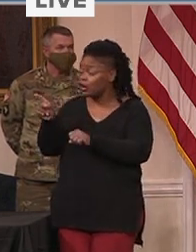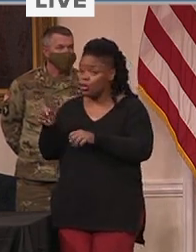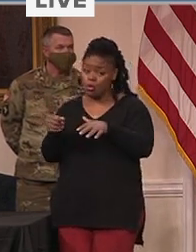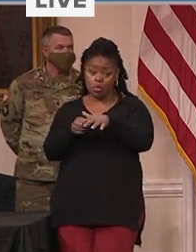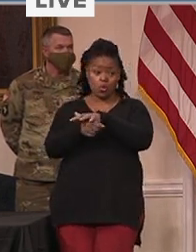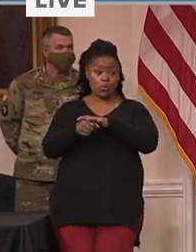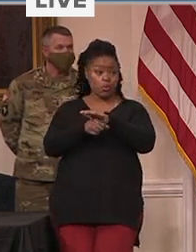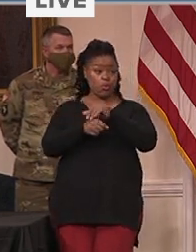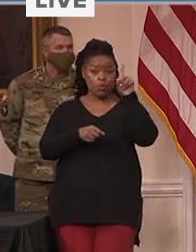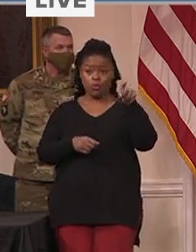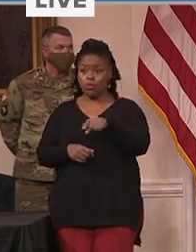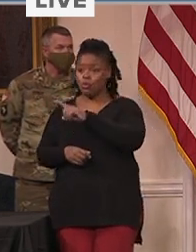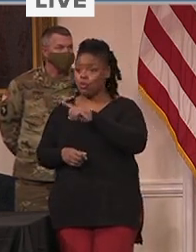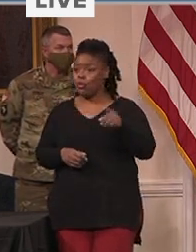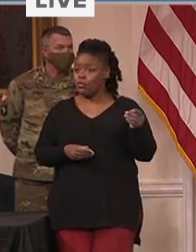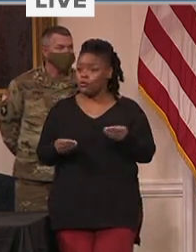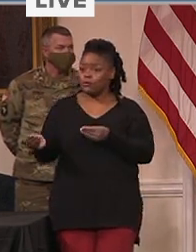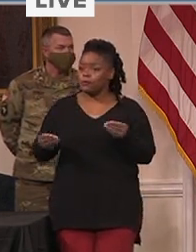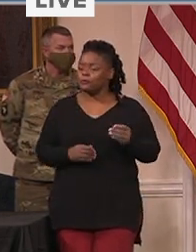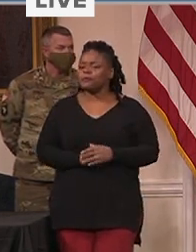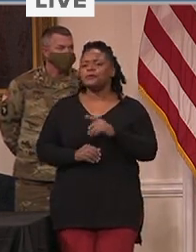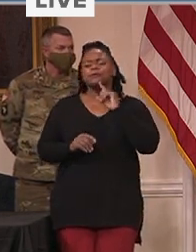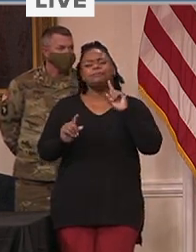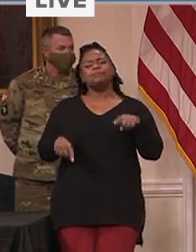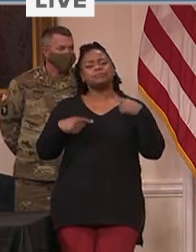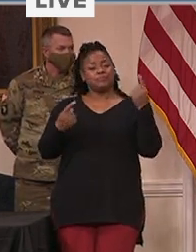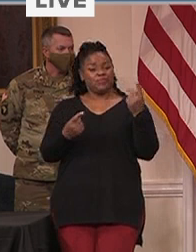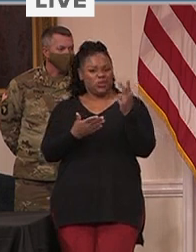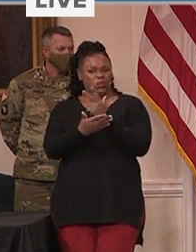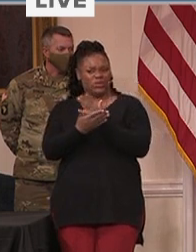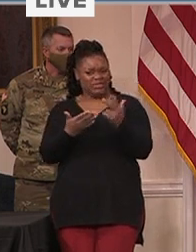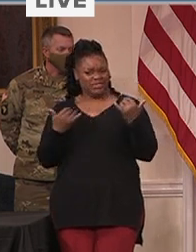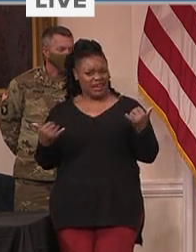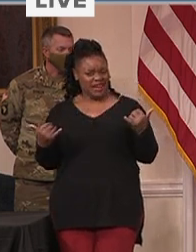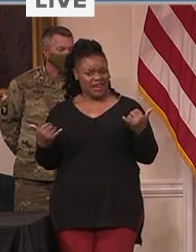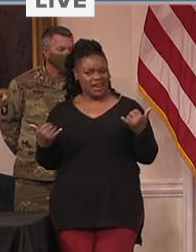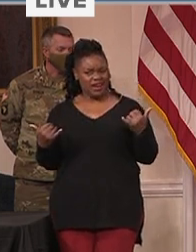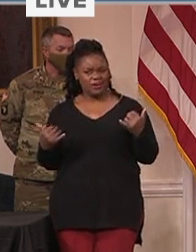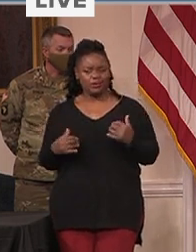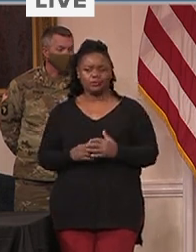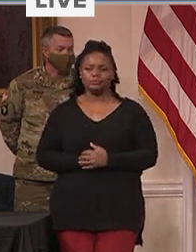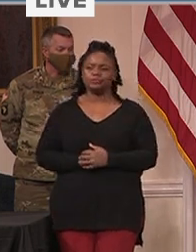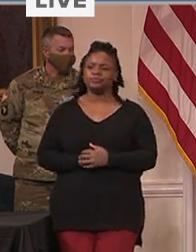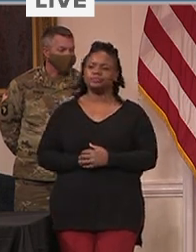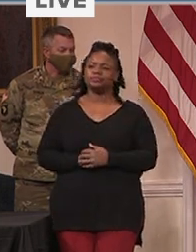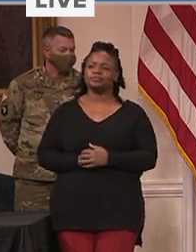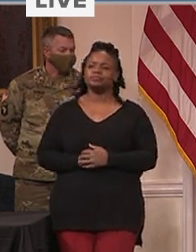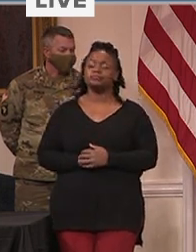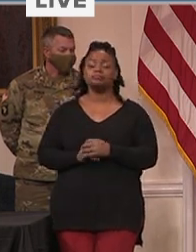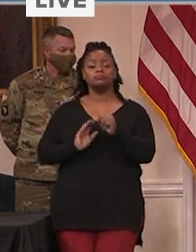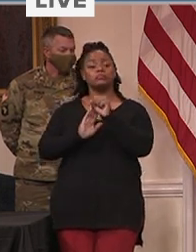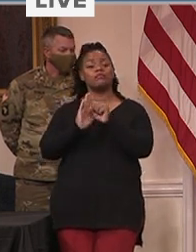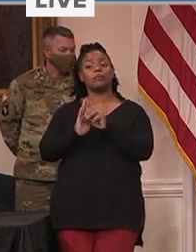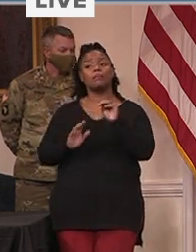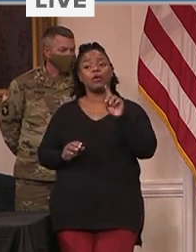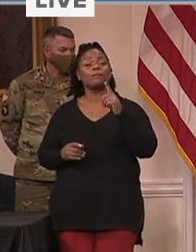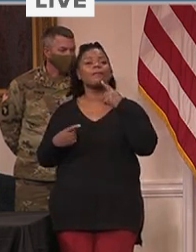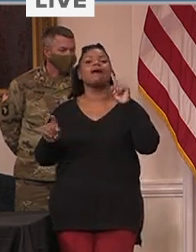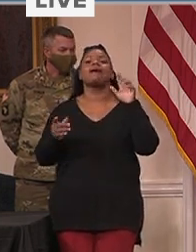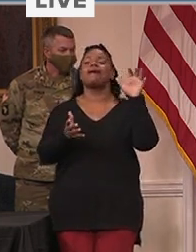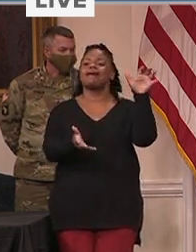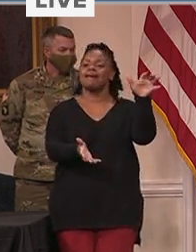Over the last nearly three weeks, we have already successfully allocated,